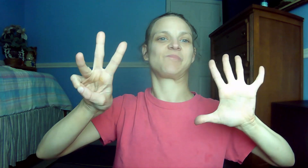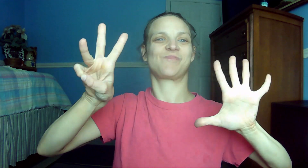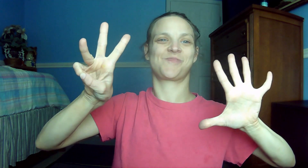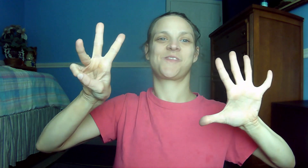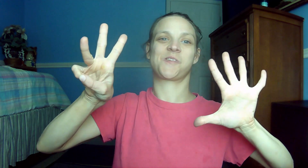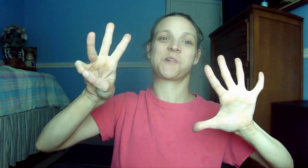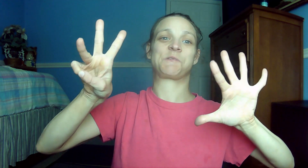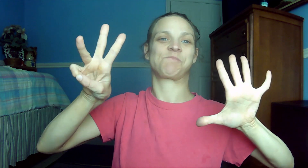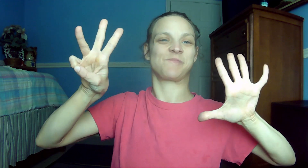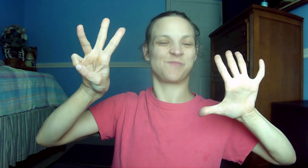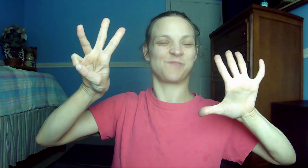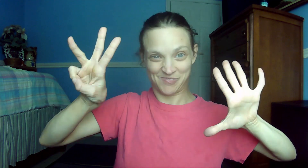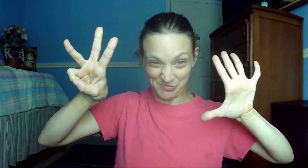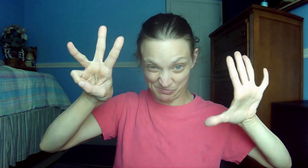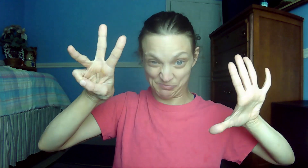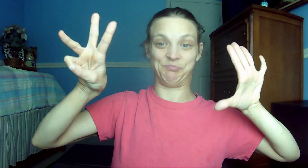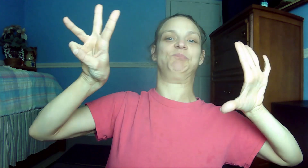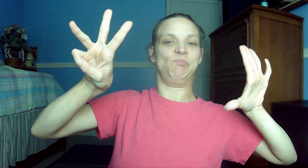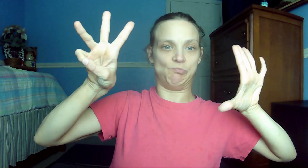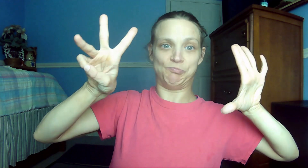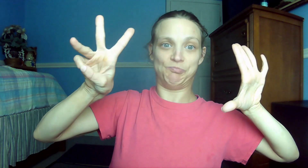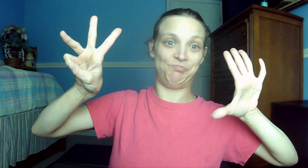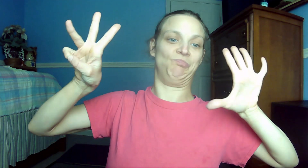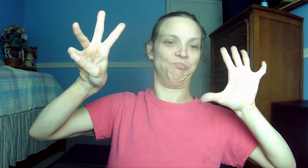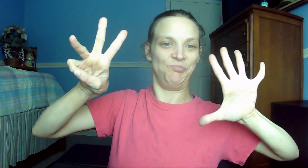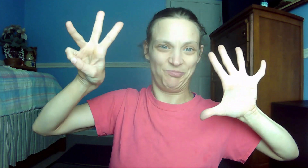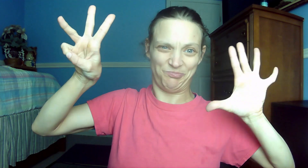recovery of sight for the blind, to set the oppressed free.